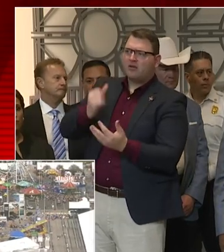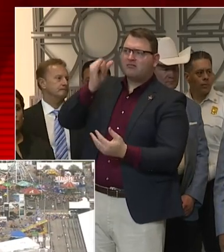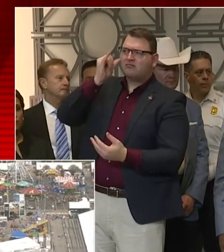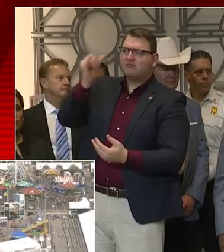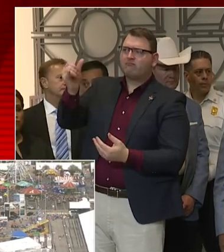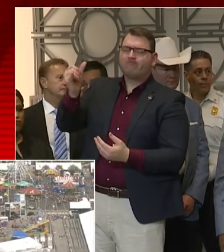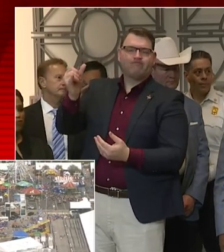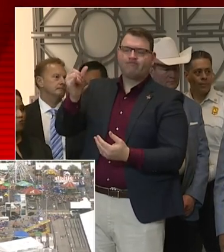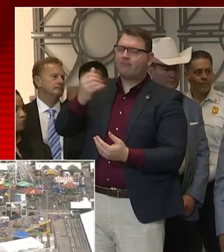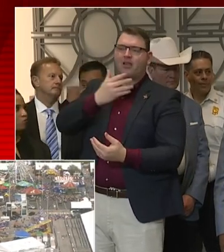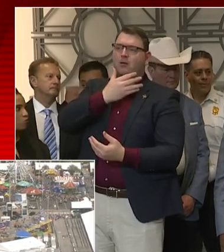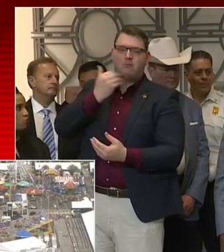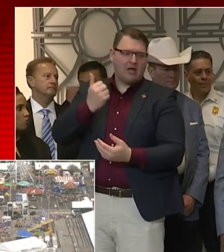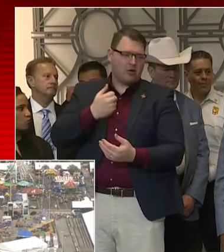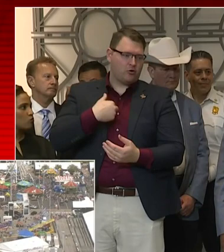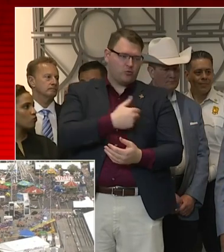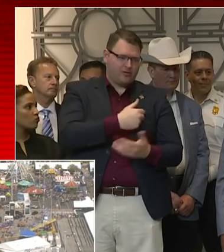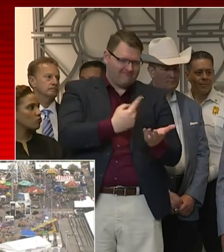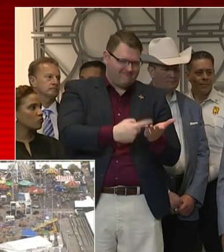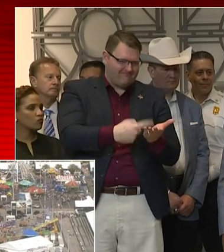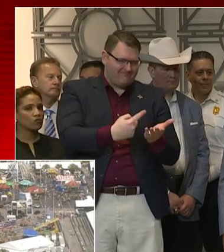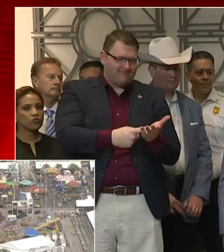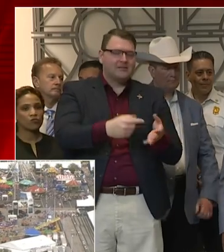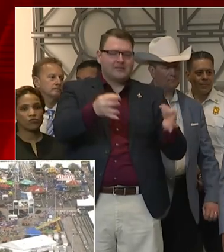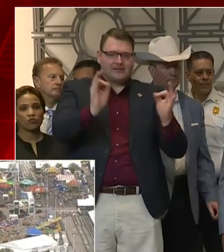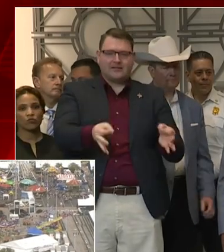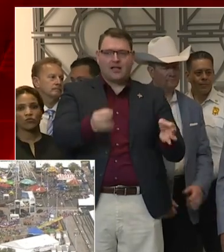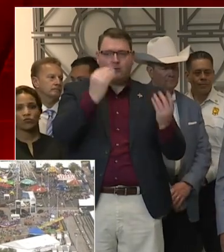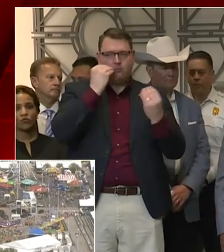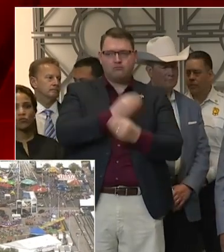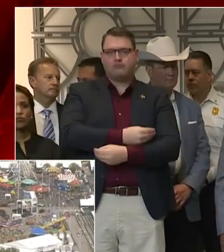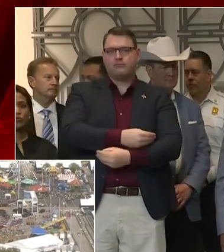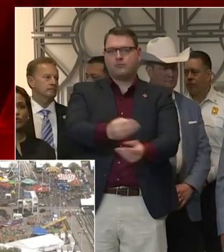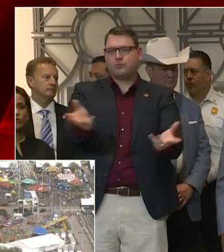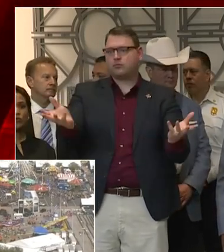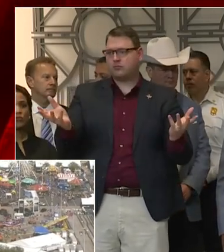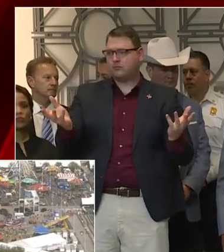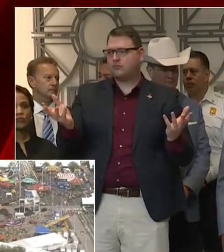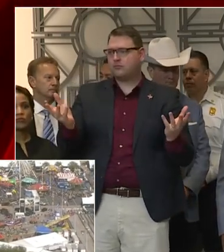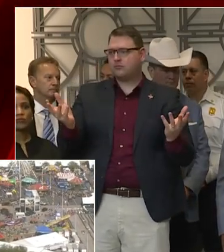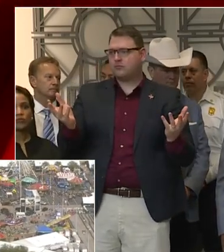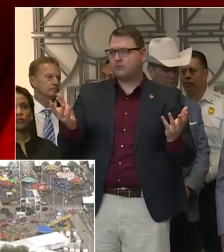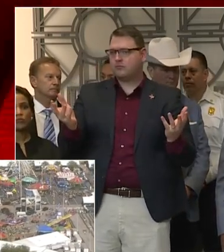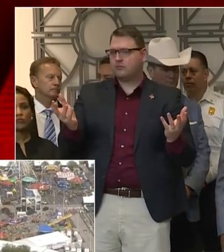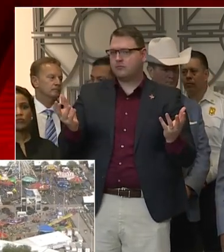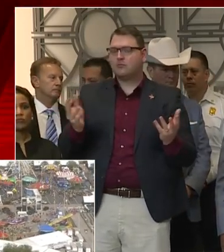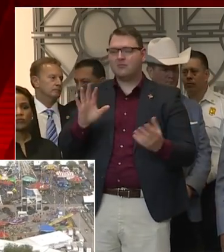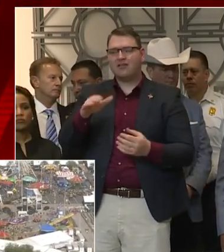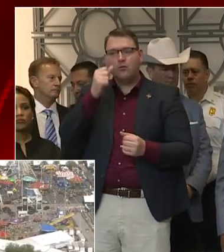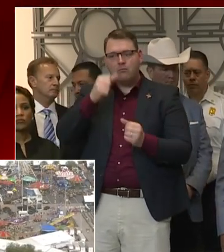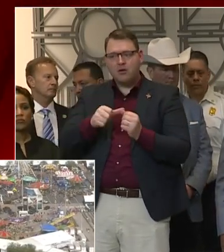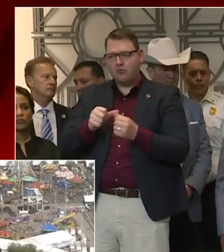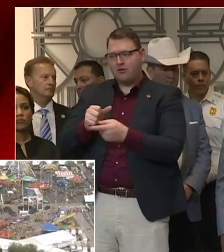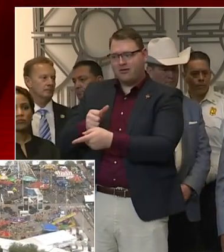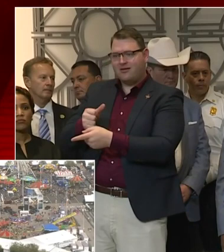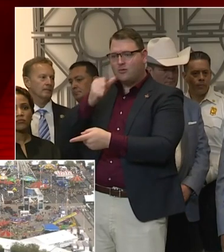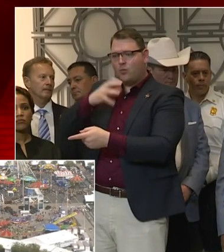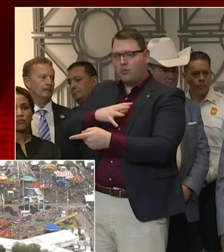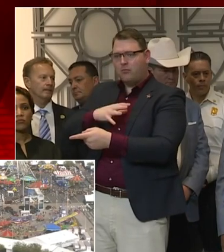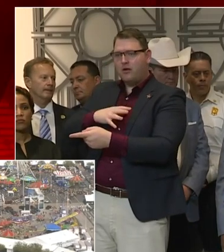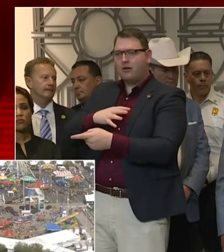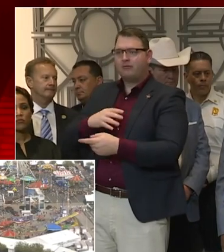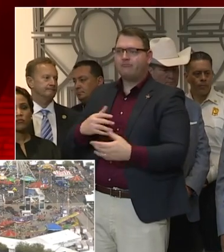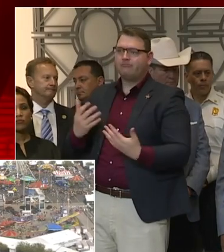at least understand who else may have been. And remember, this individual is in first or business class on two